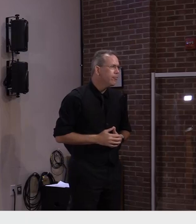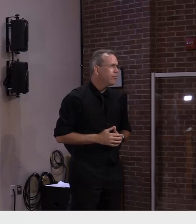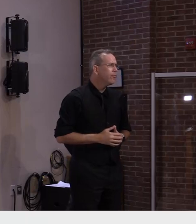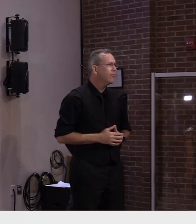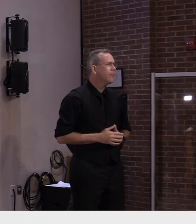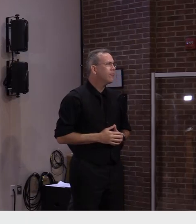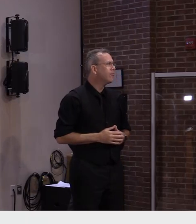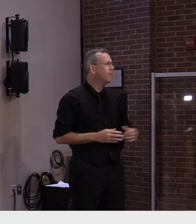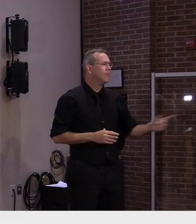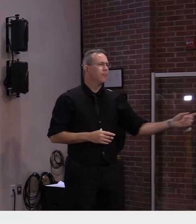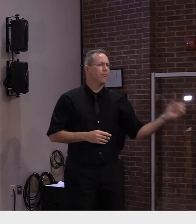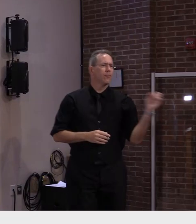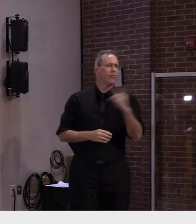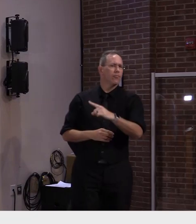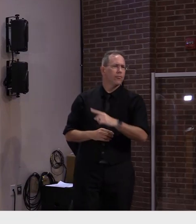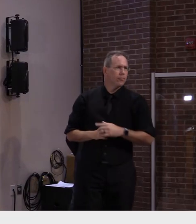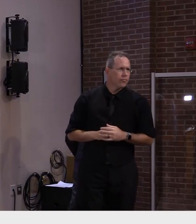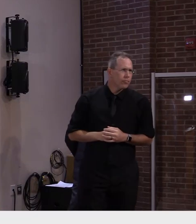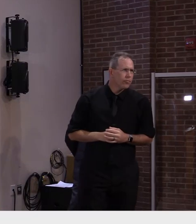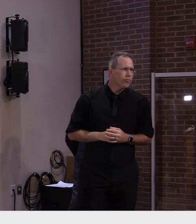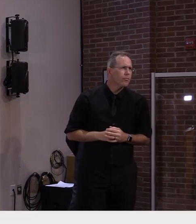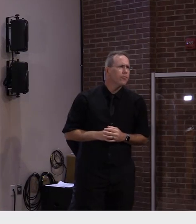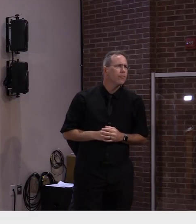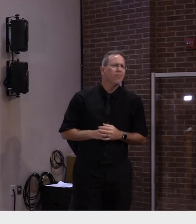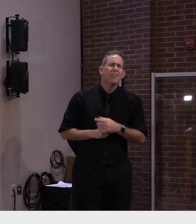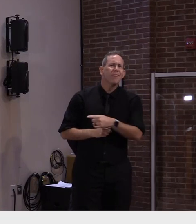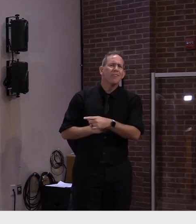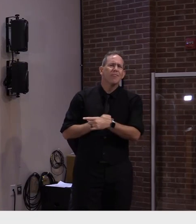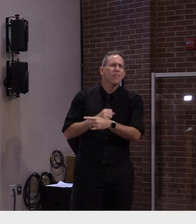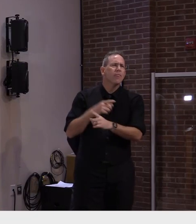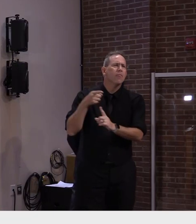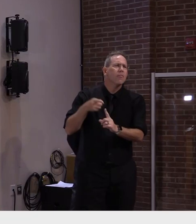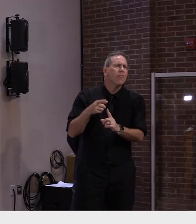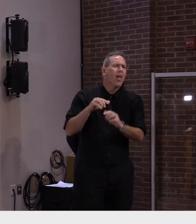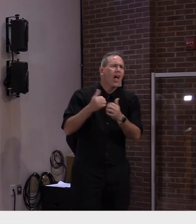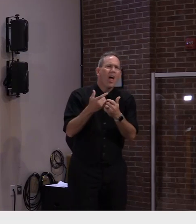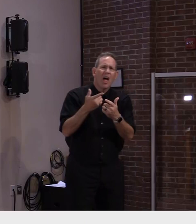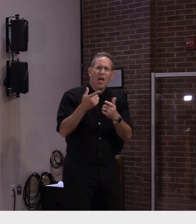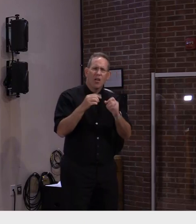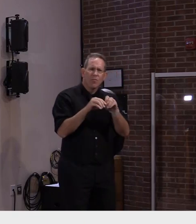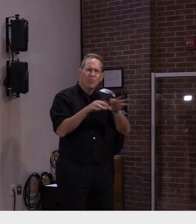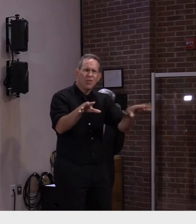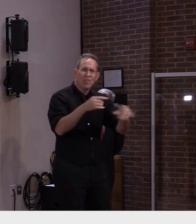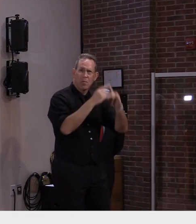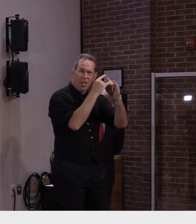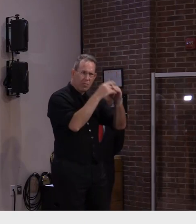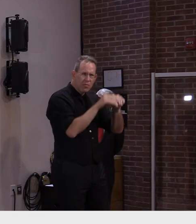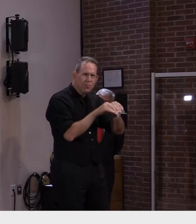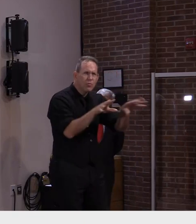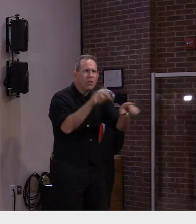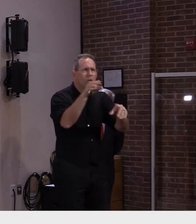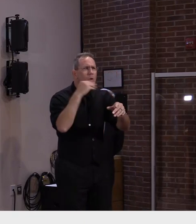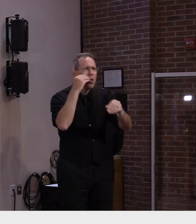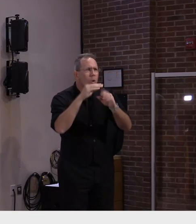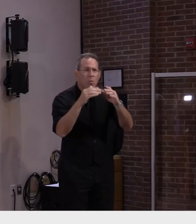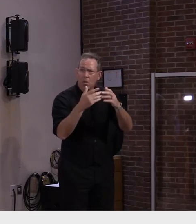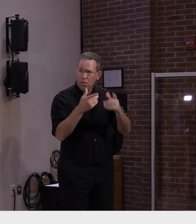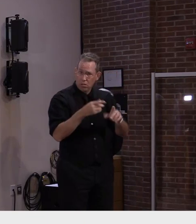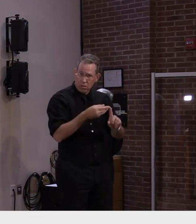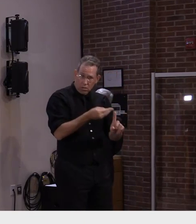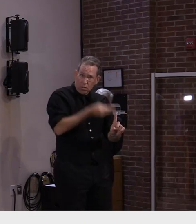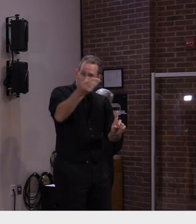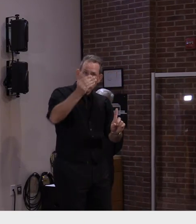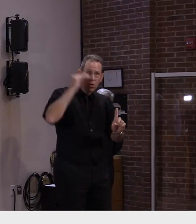how the infection spread among that population? Do we know if it came from an adult, whether that adult was